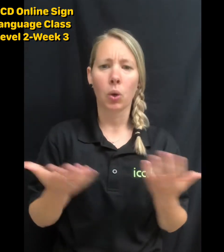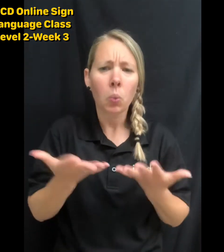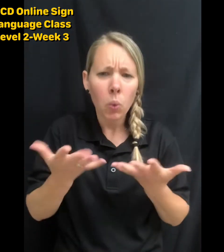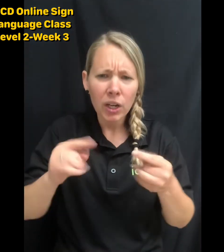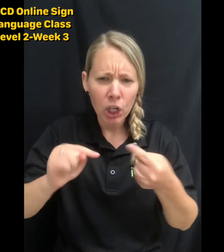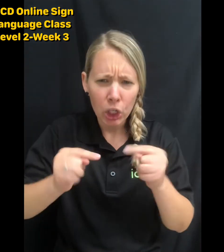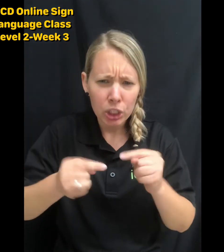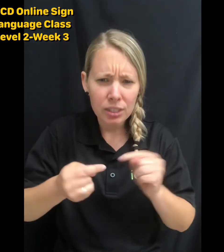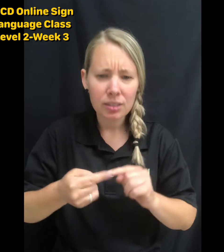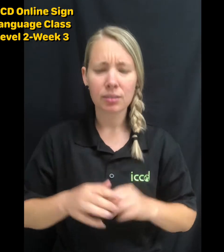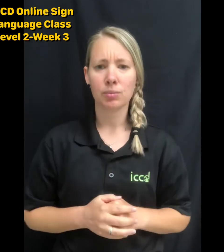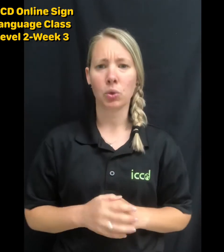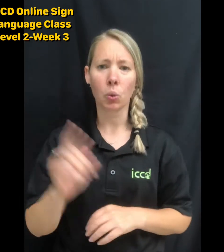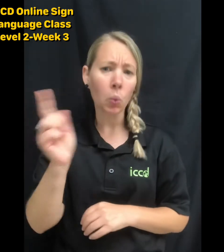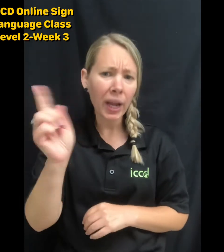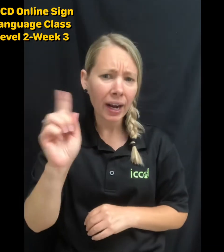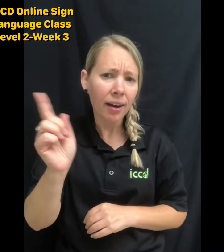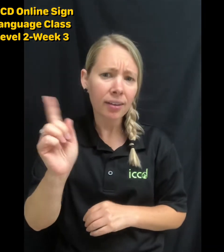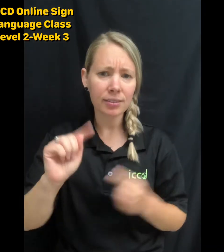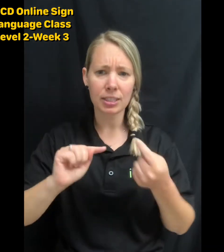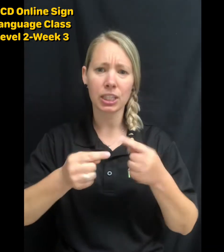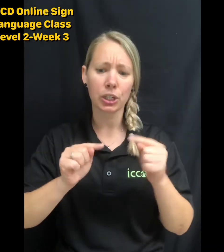what hurts? Or where does it hurt?